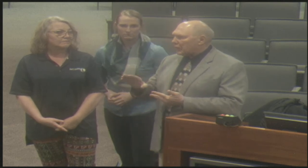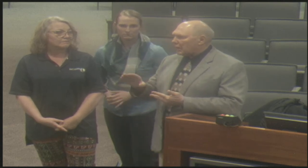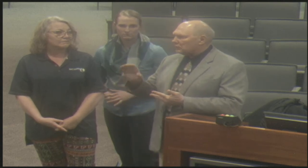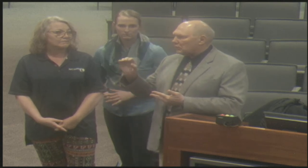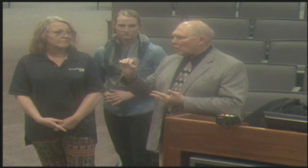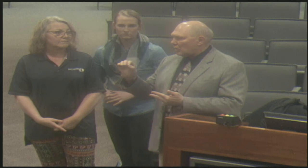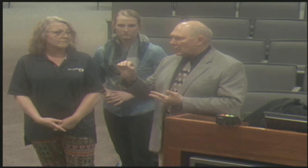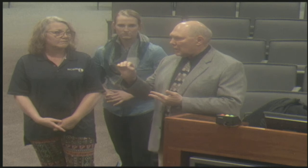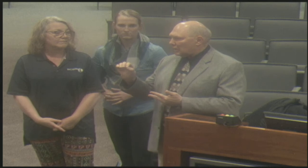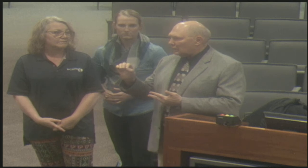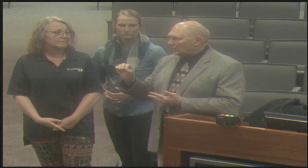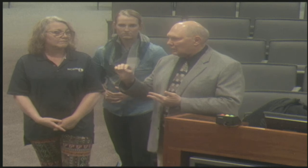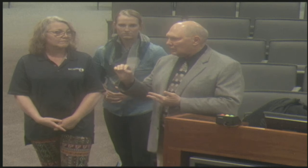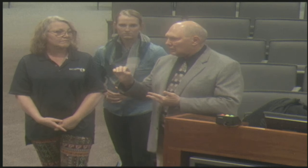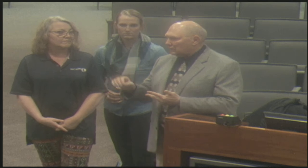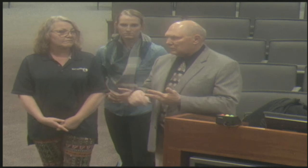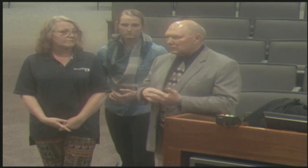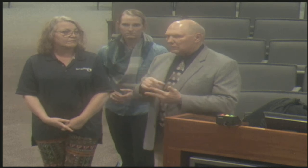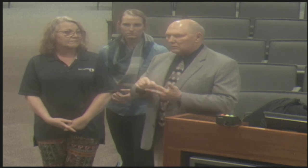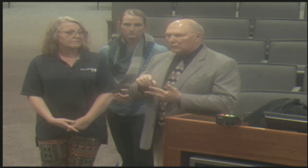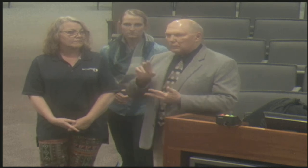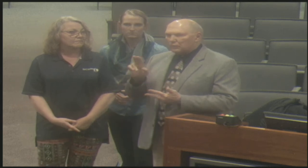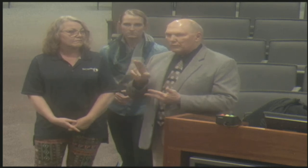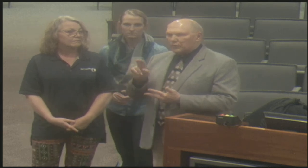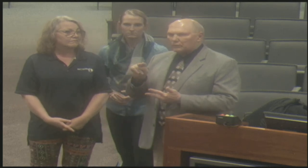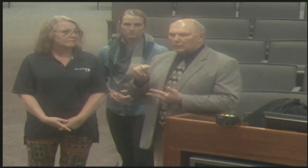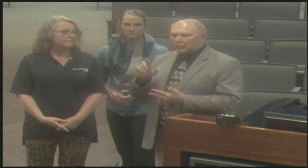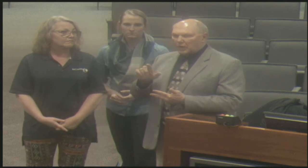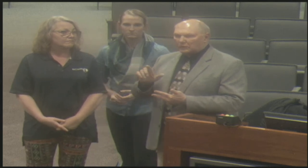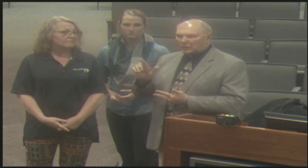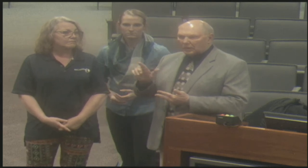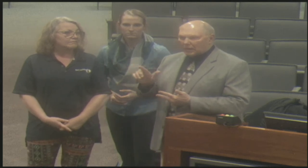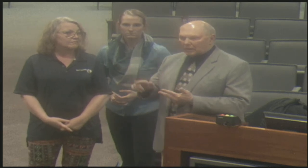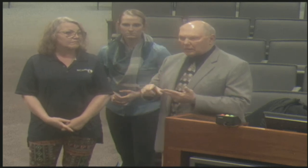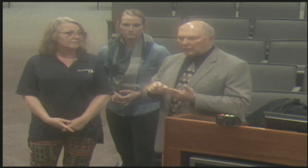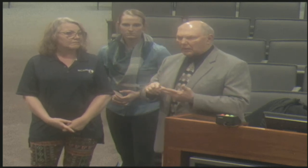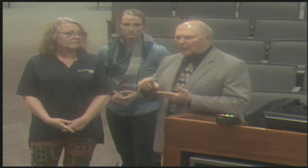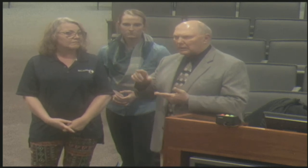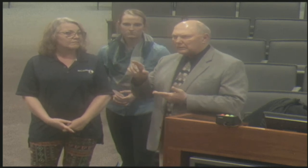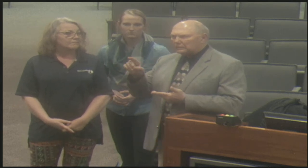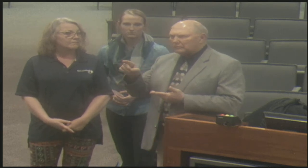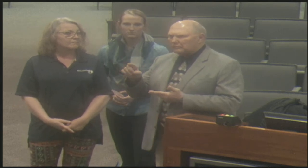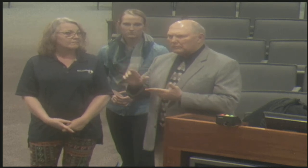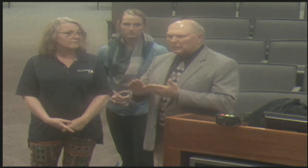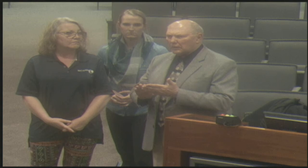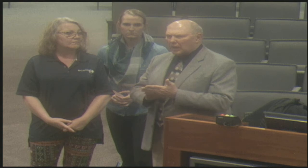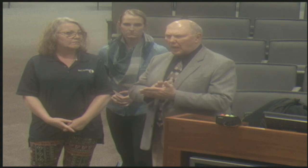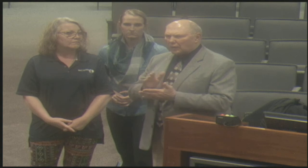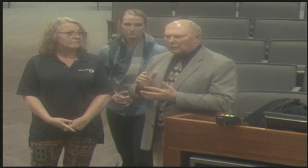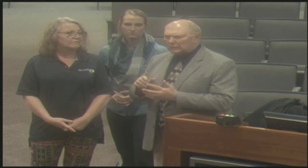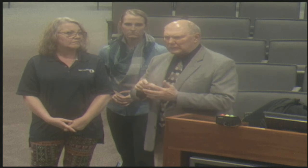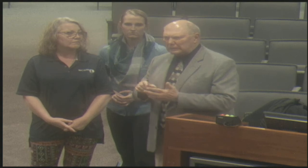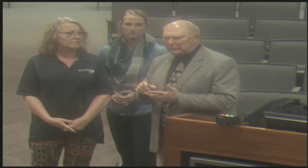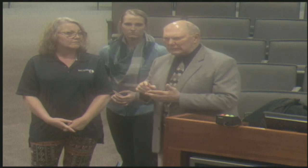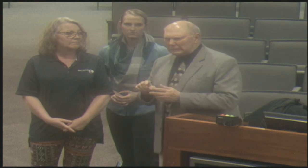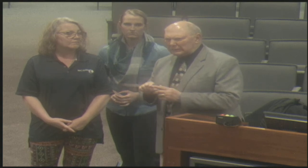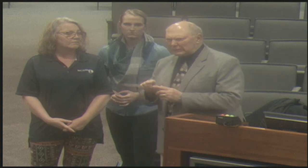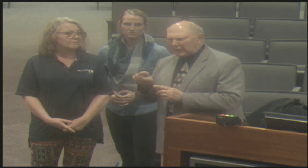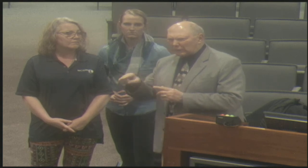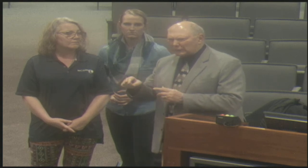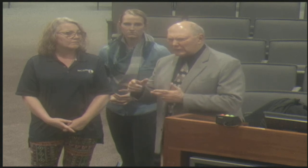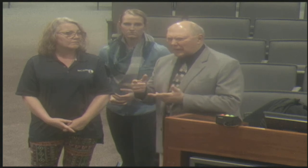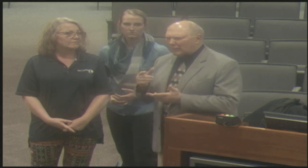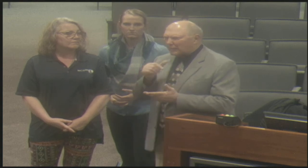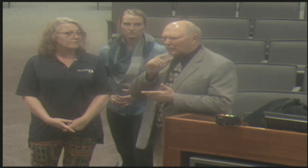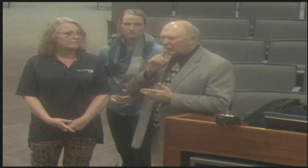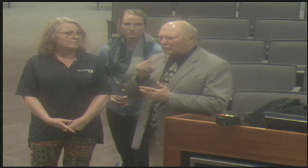there's only three. Um, the University of Nebraska at Omaha, University of Nebraska at Lincoln, Michigan. And